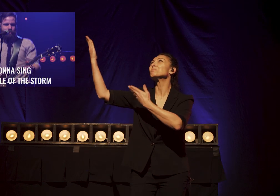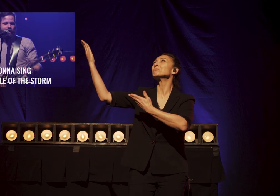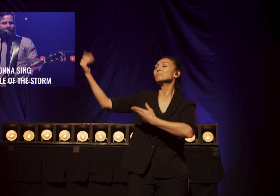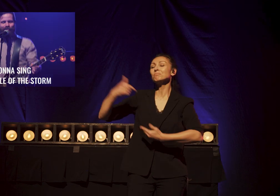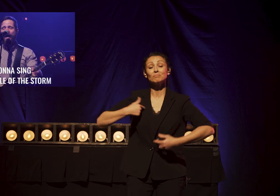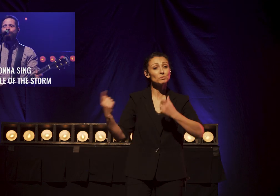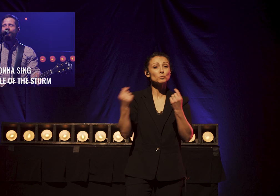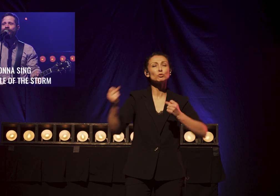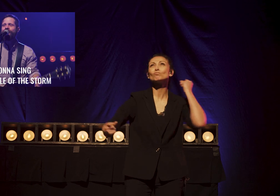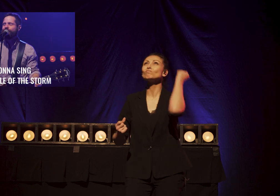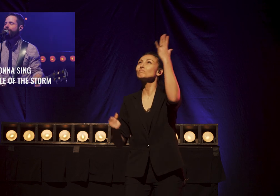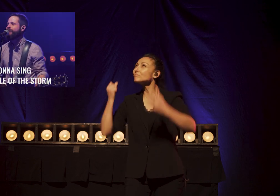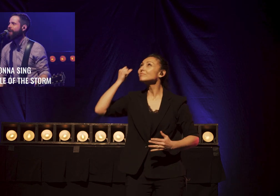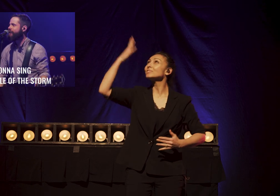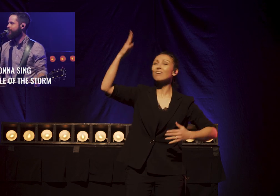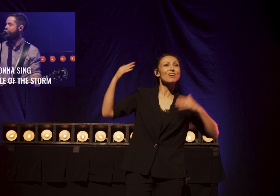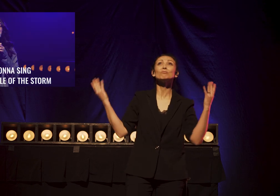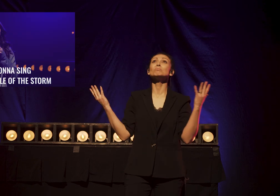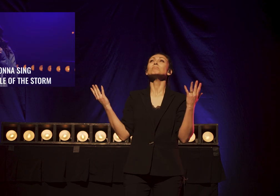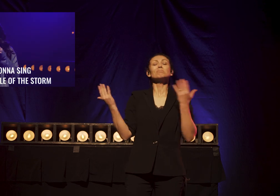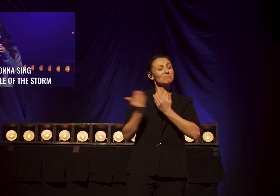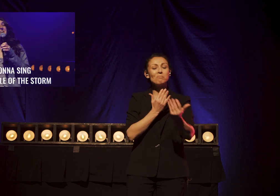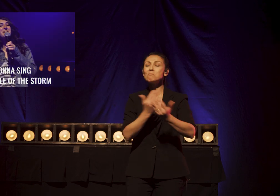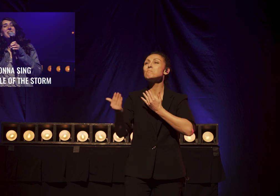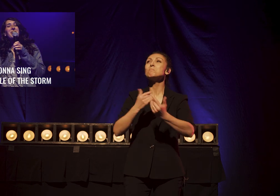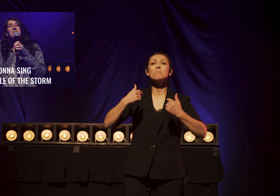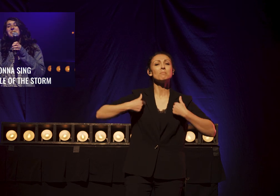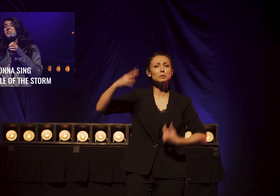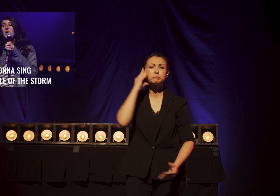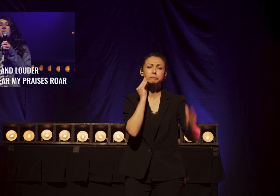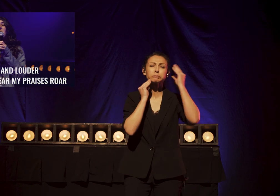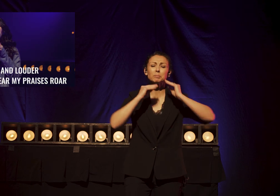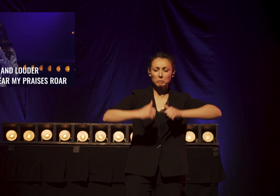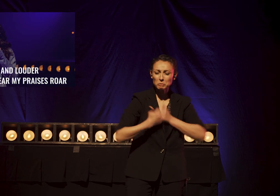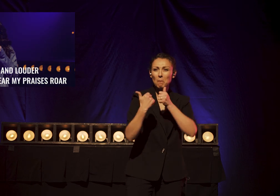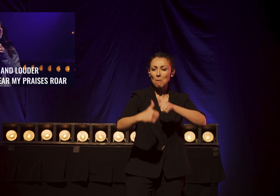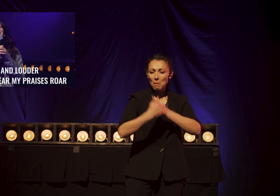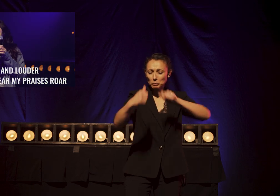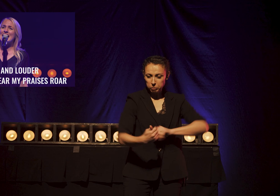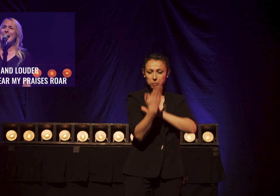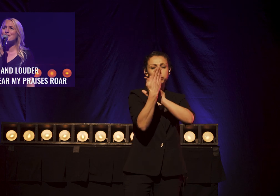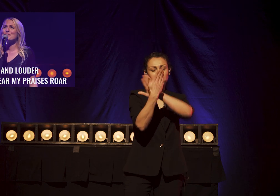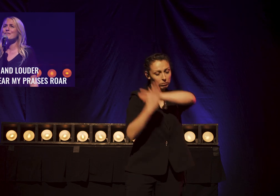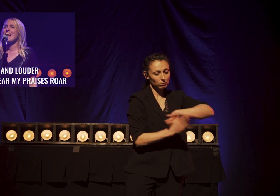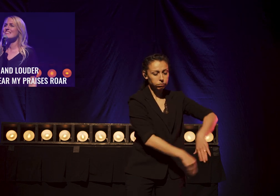I'll going to sing in the middle of the storm. Louder and